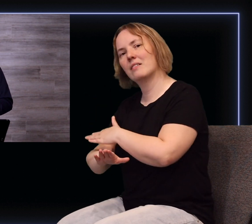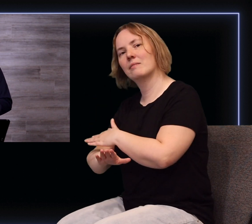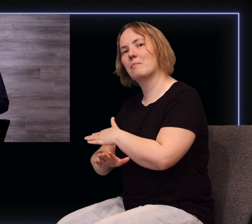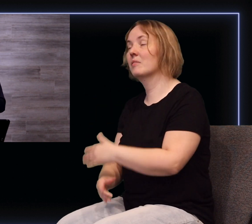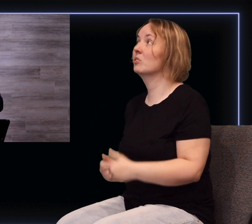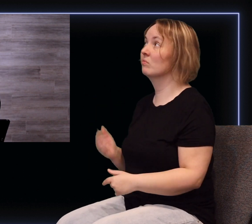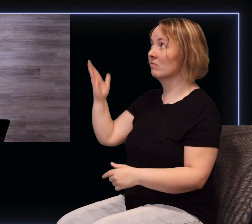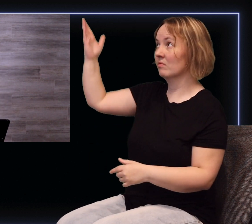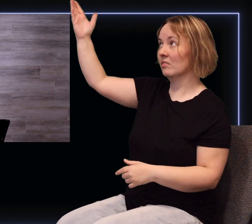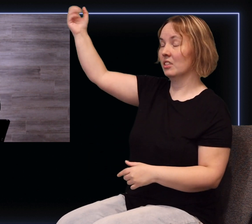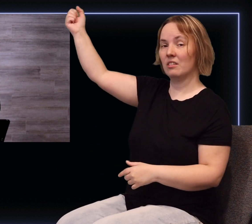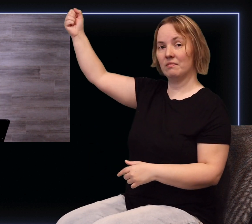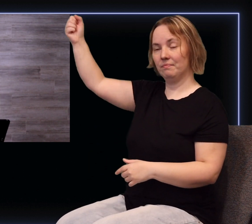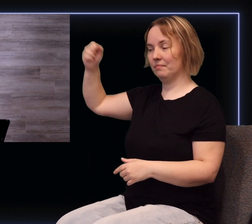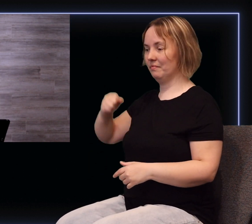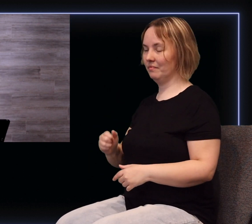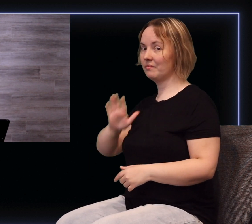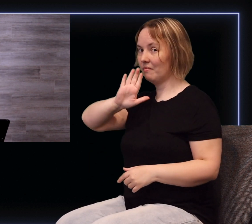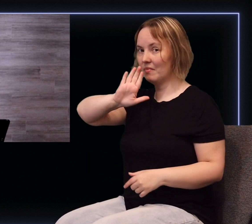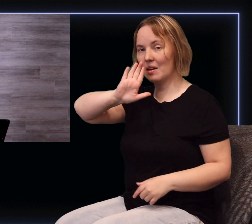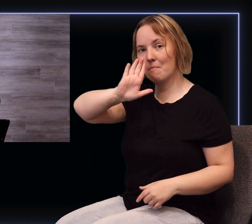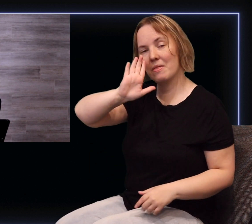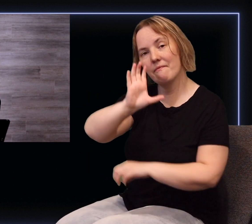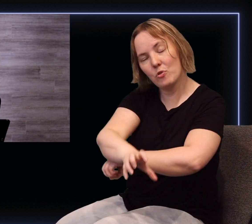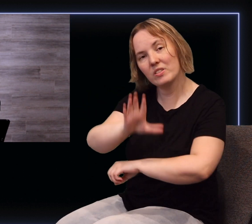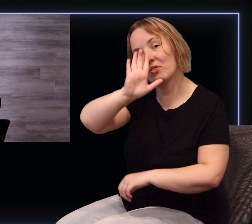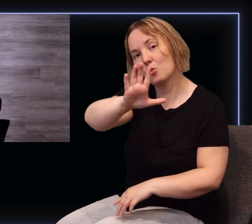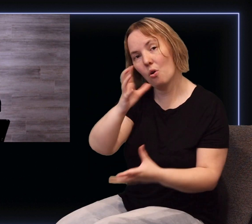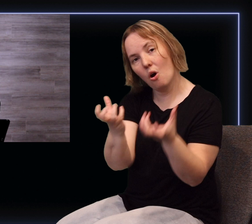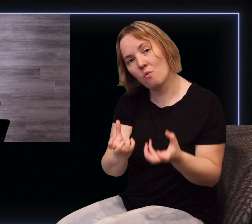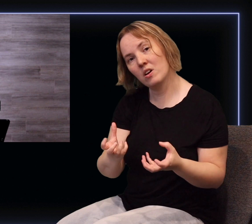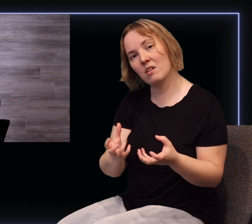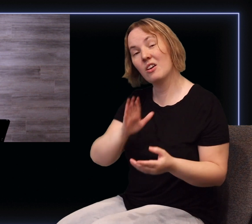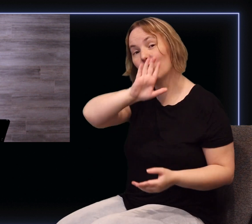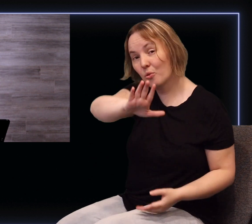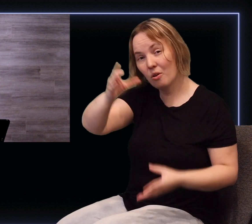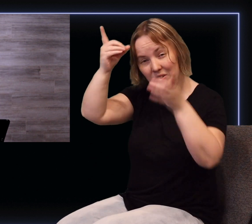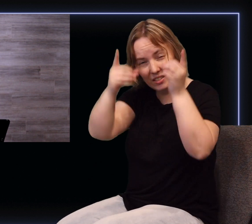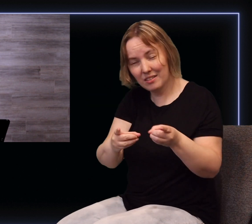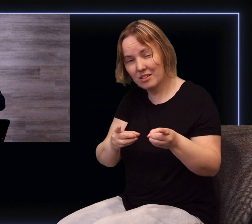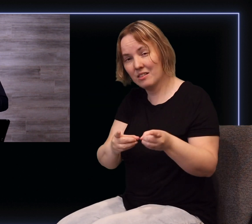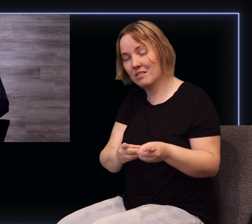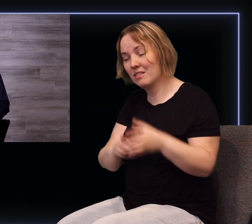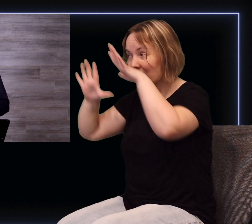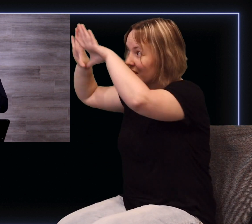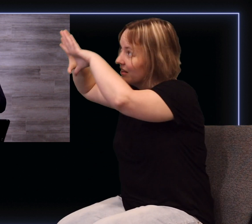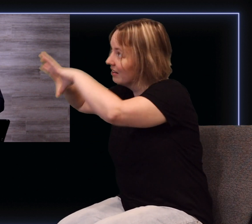But if you will reach out to him by the force of your own will, of your own decision to lay hold of him,